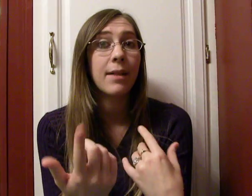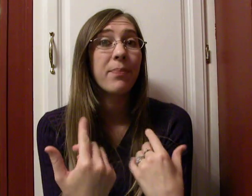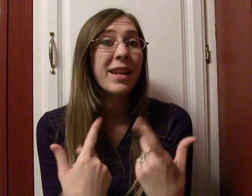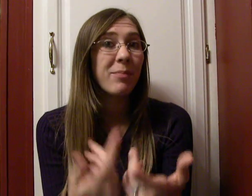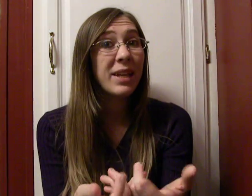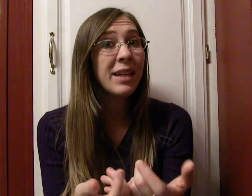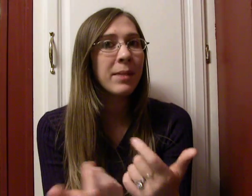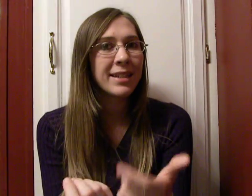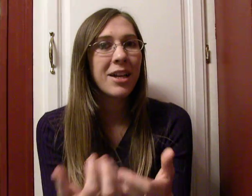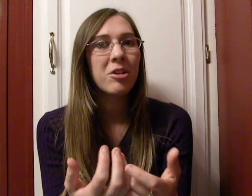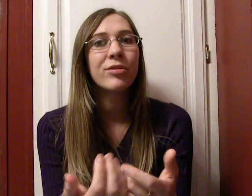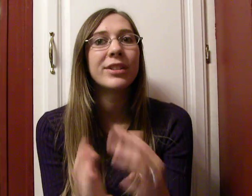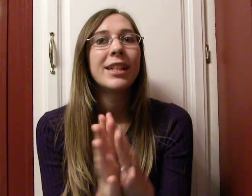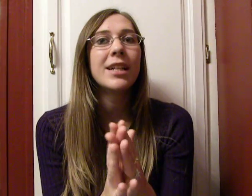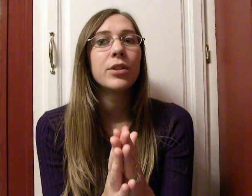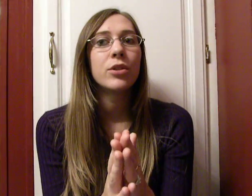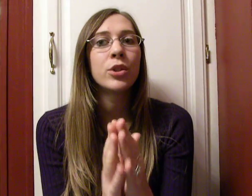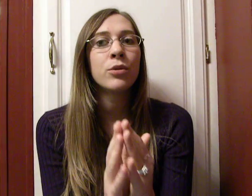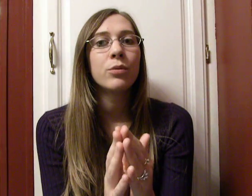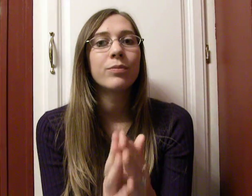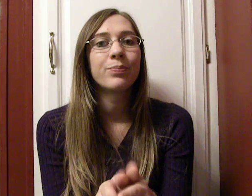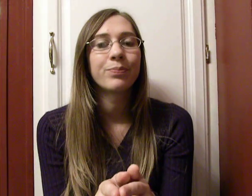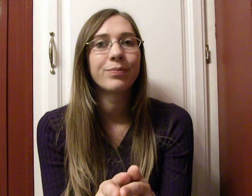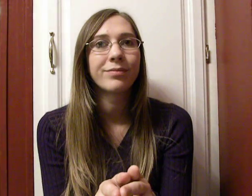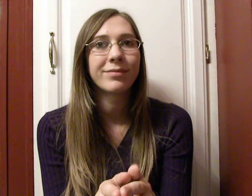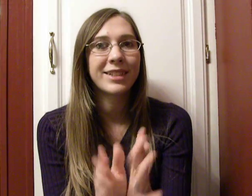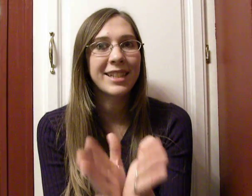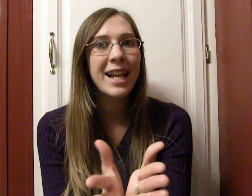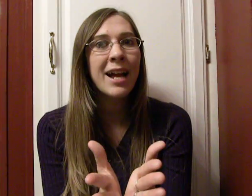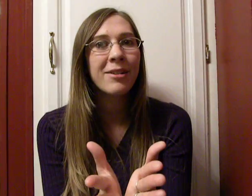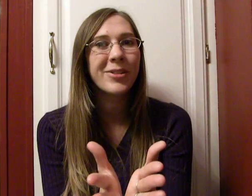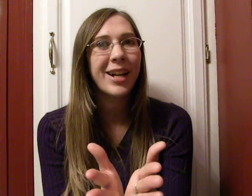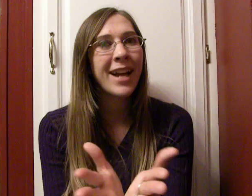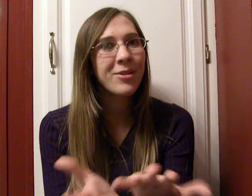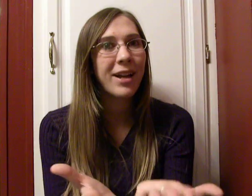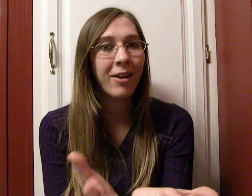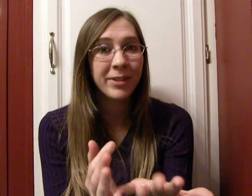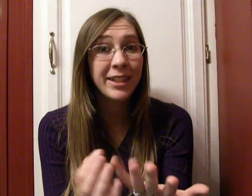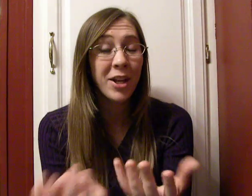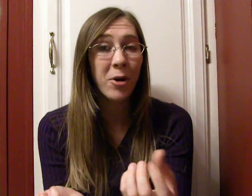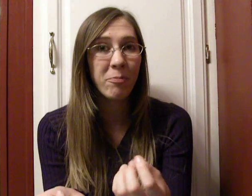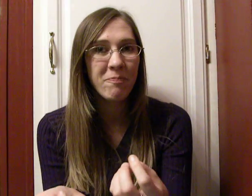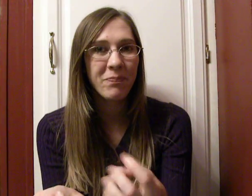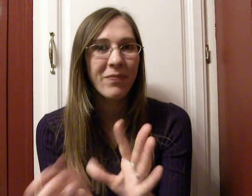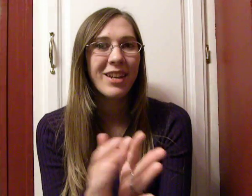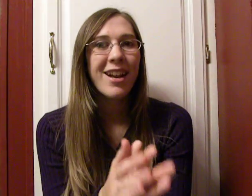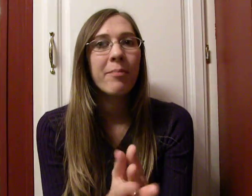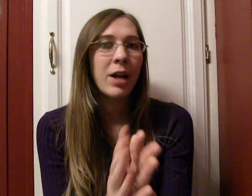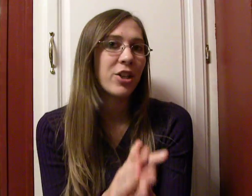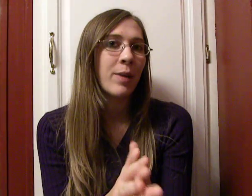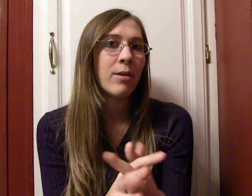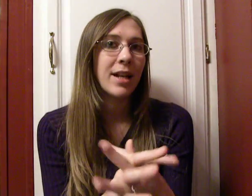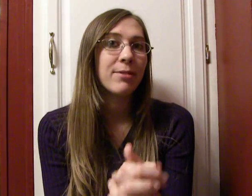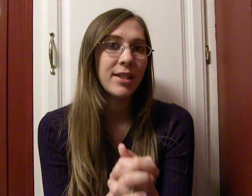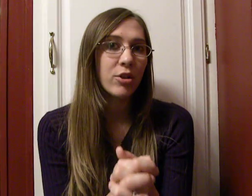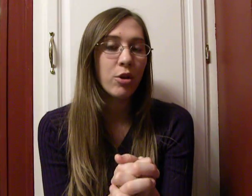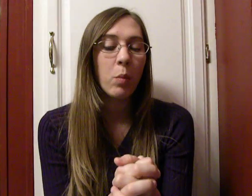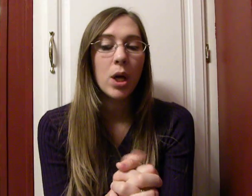going to say, me, myself, do, does not, I do not really know much about Down Syndrome. Um,